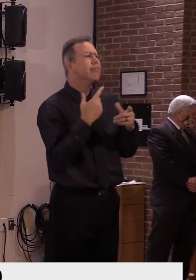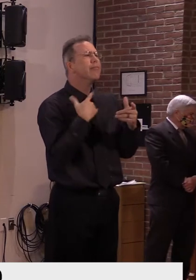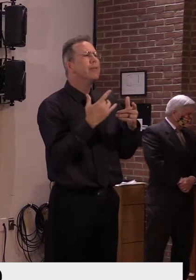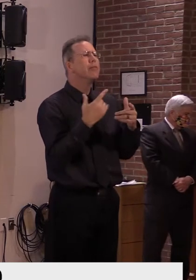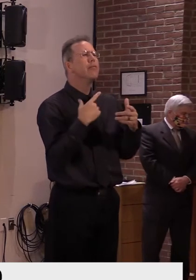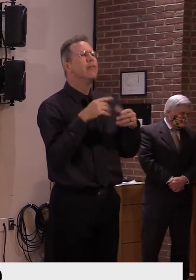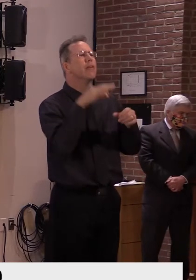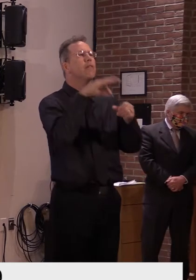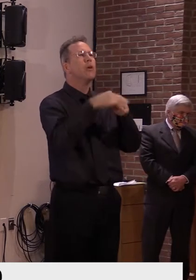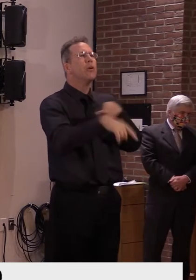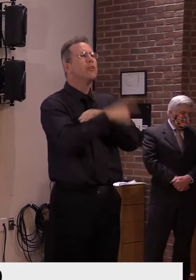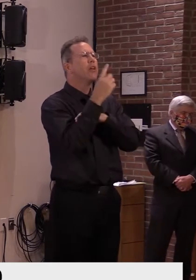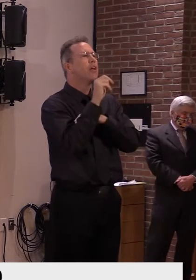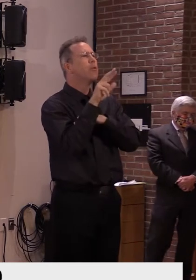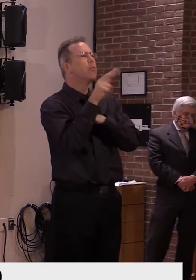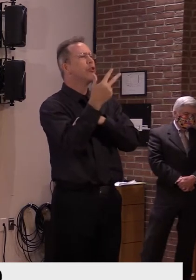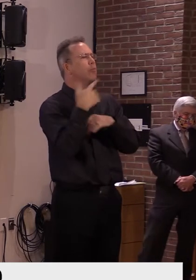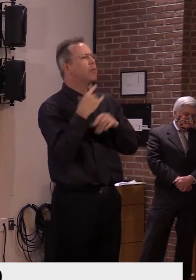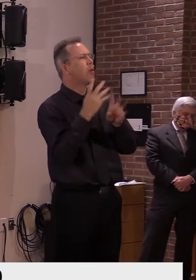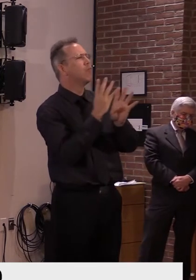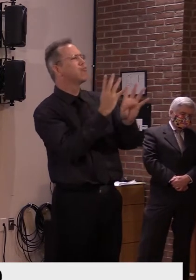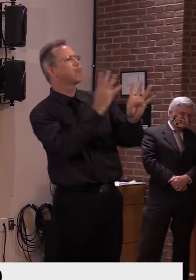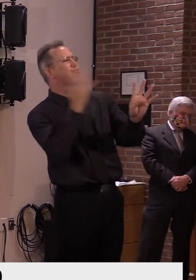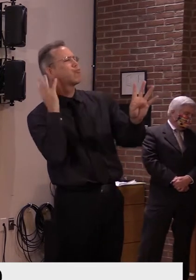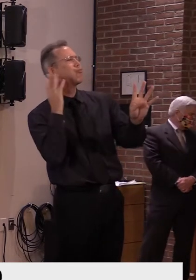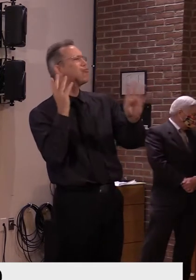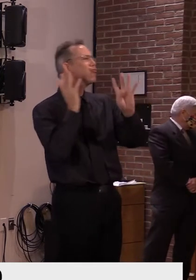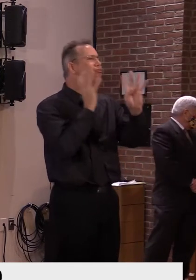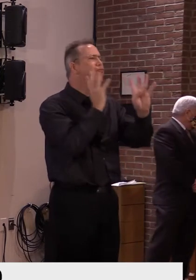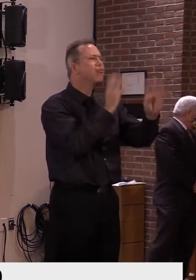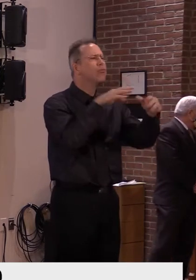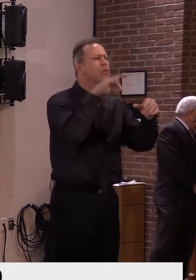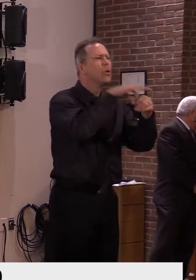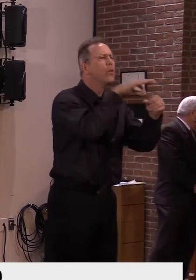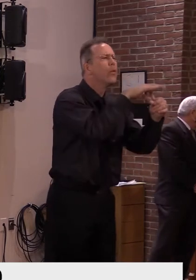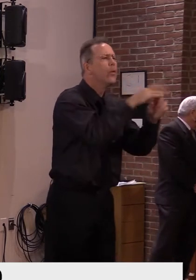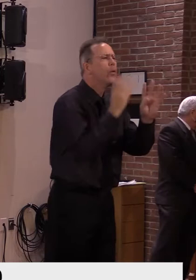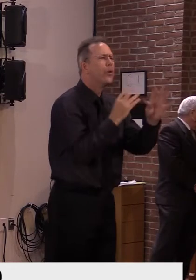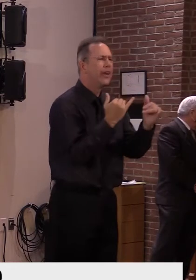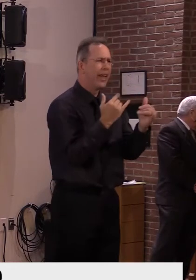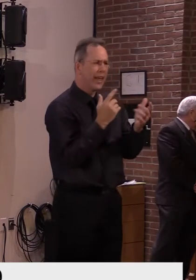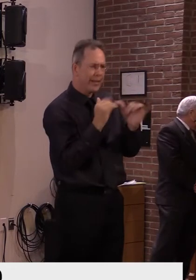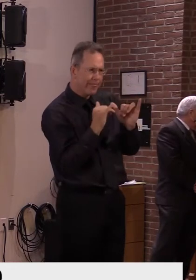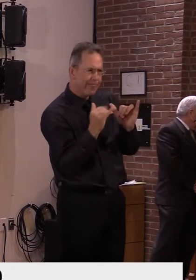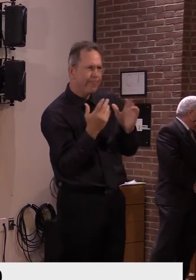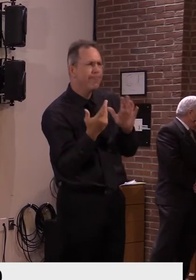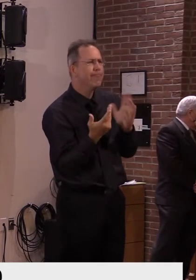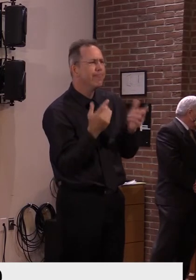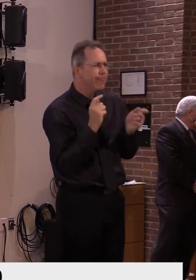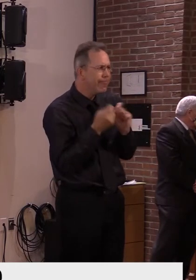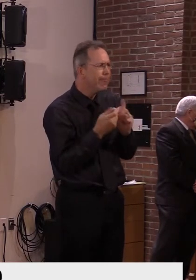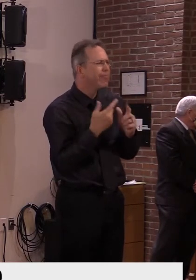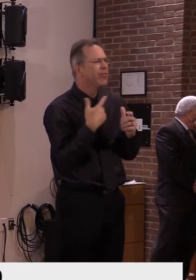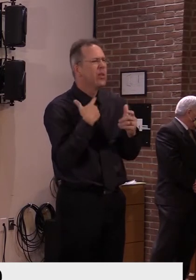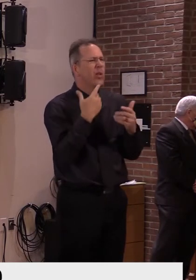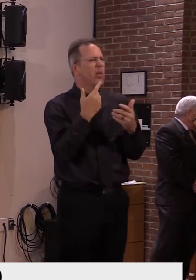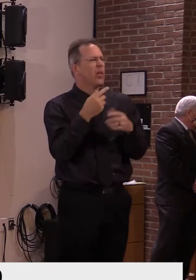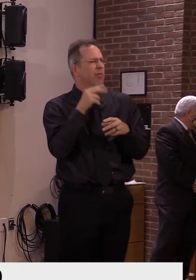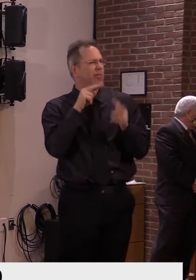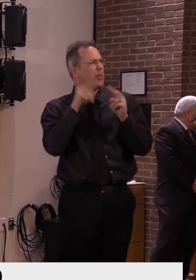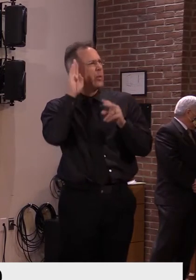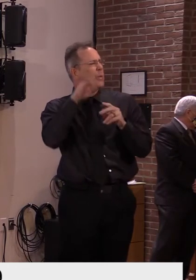this for the November general election, we used a mail ballot to every active registered voter.